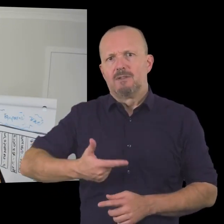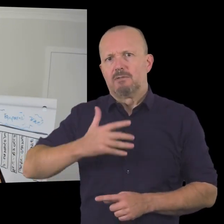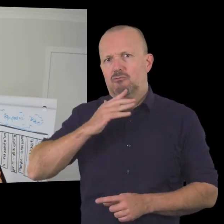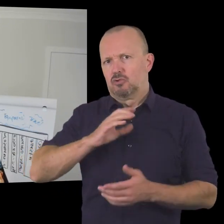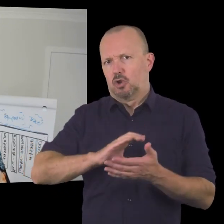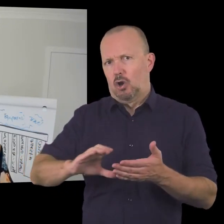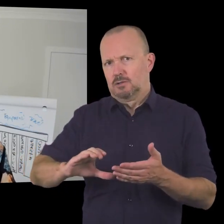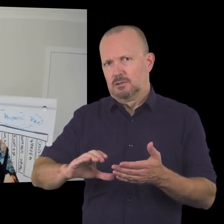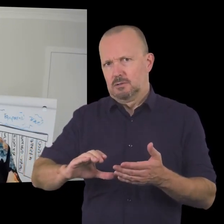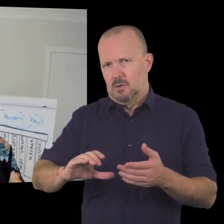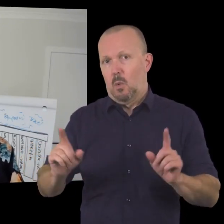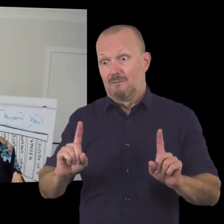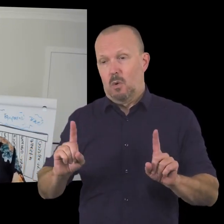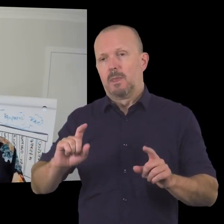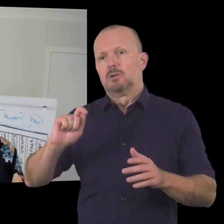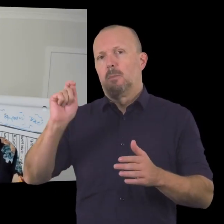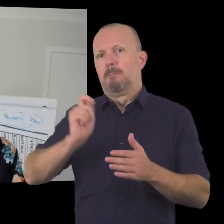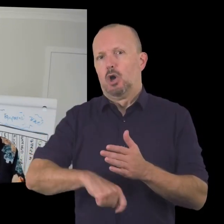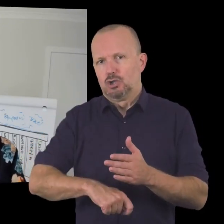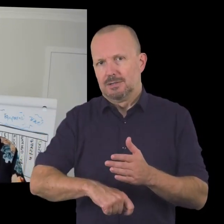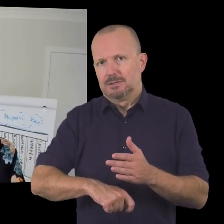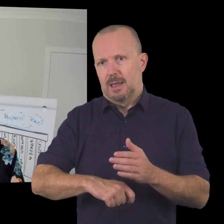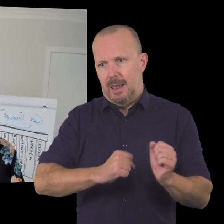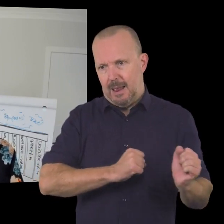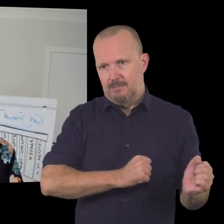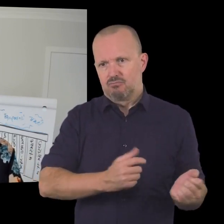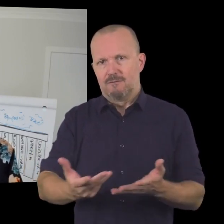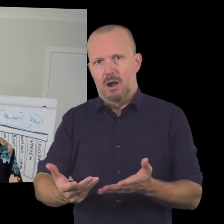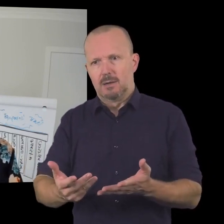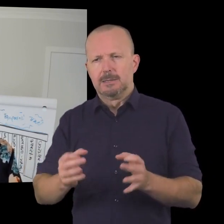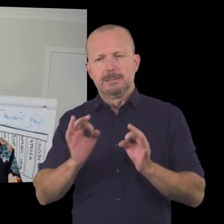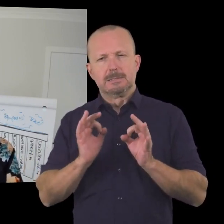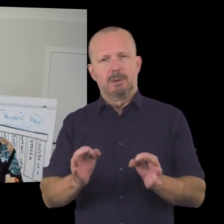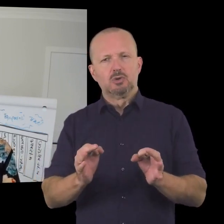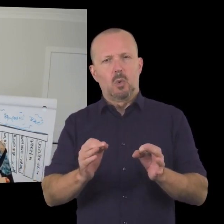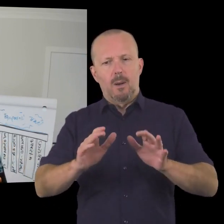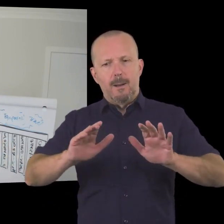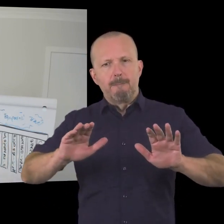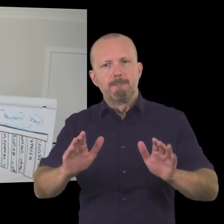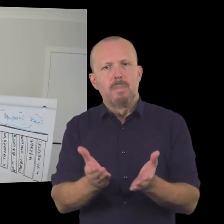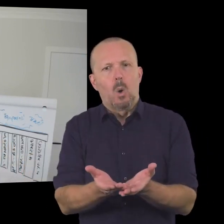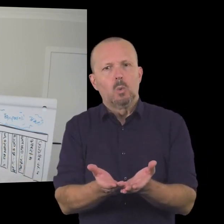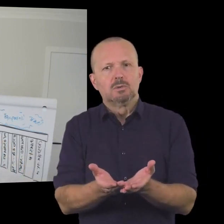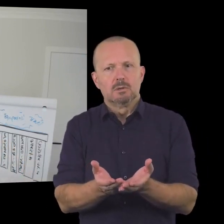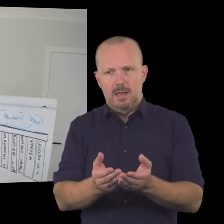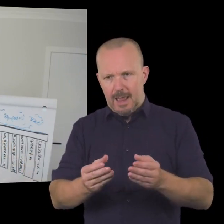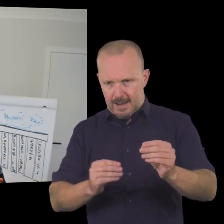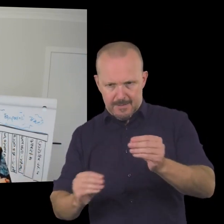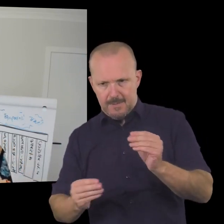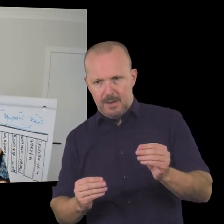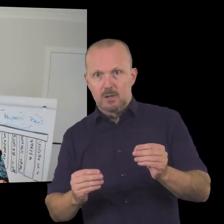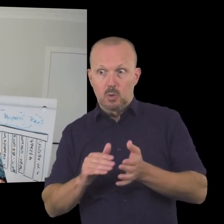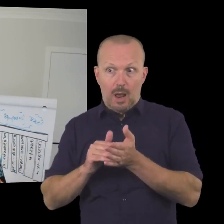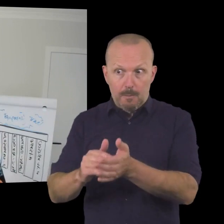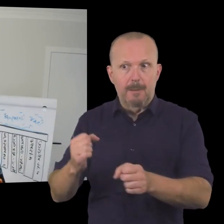thousand five hundred dollars to uh to to purchase and create bespoke molds and decals to help them uh